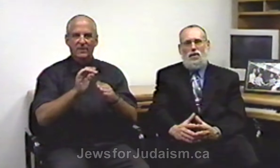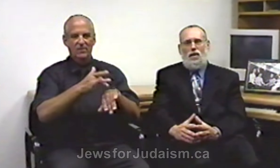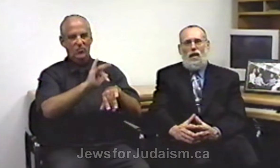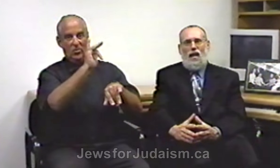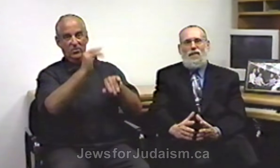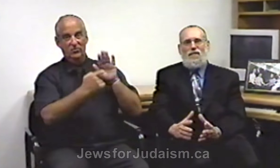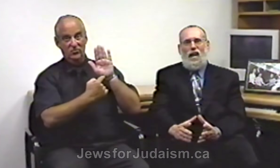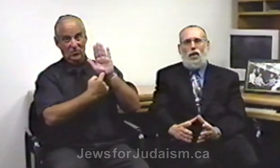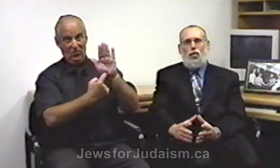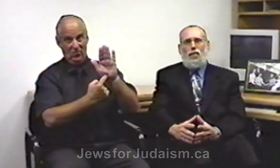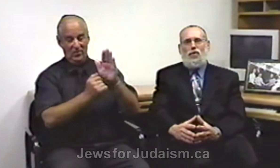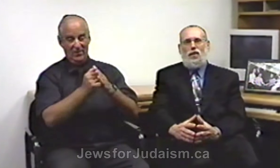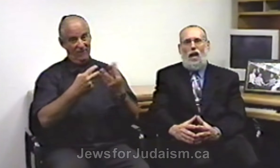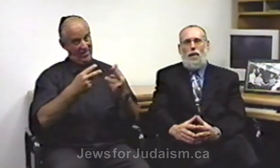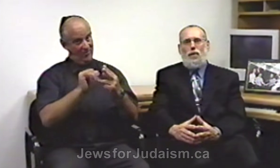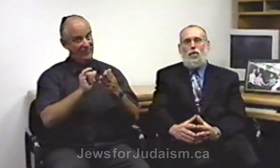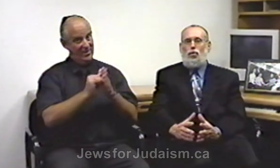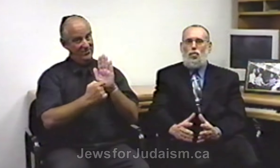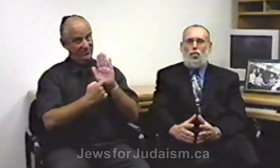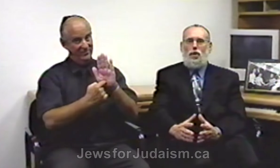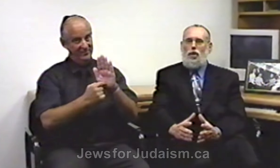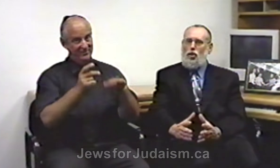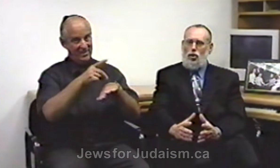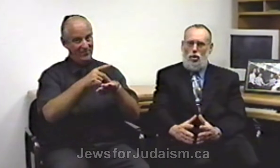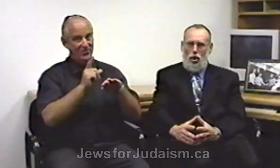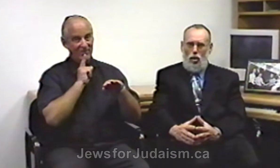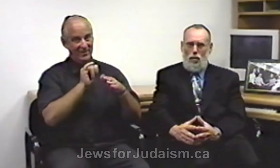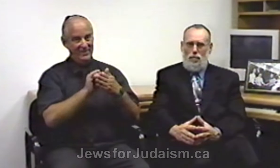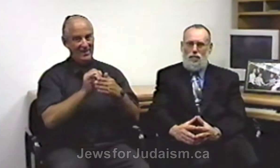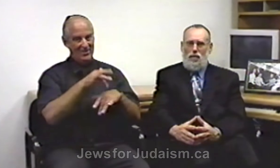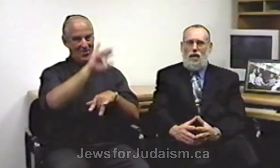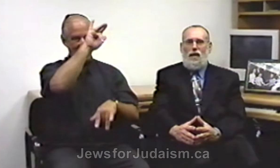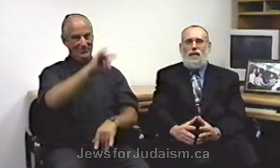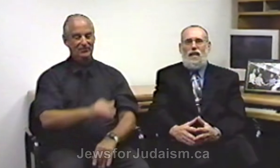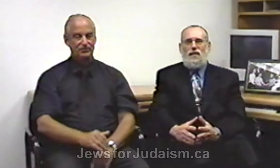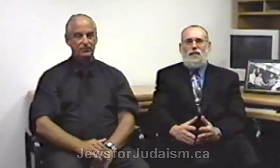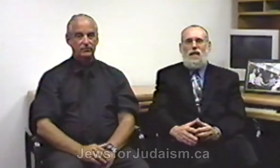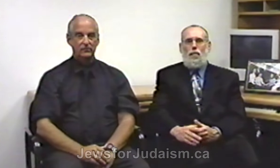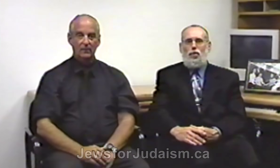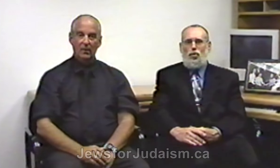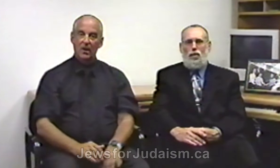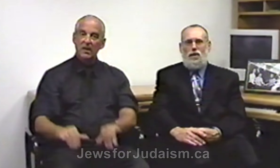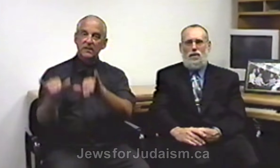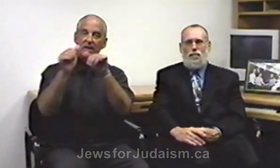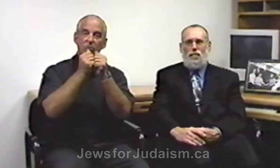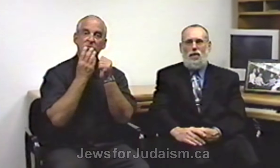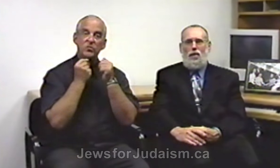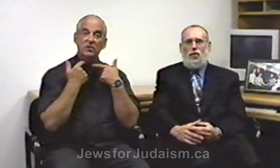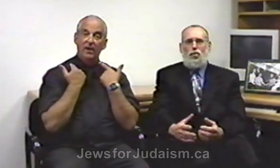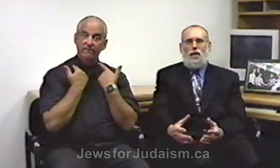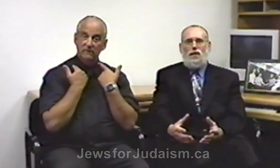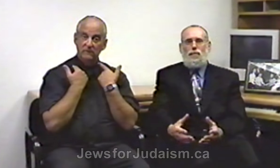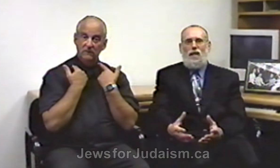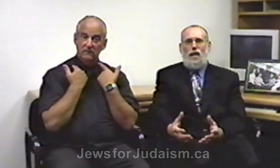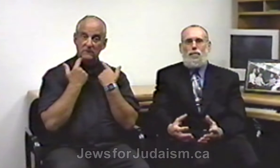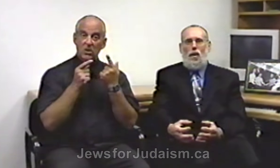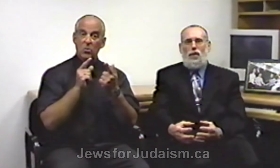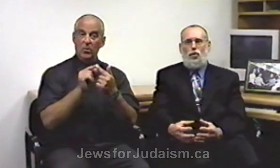and the value of the diamond truly glow that's the same with Judaism Judaism is like a buried